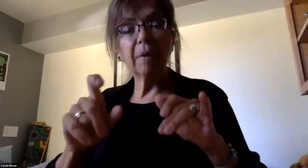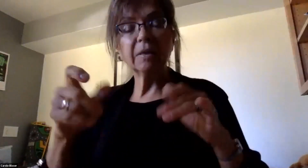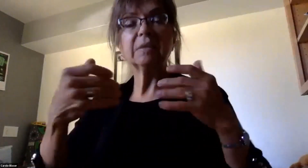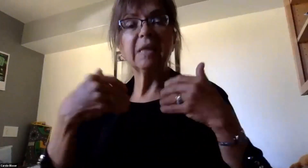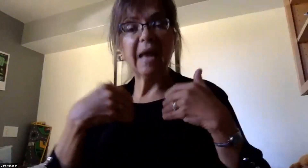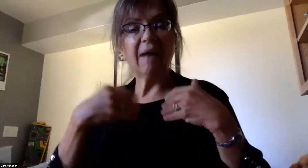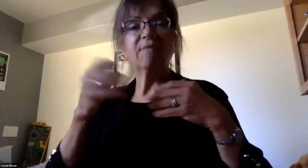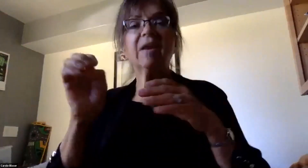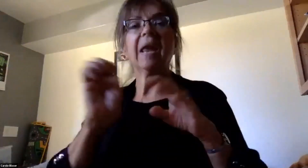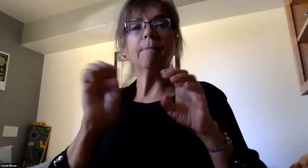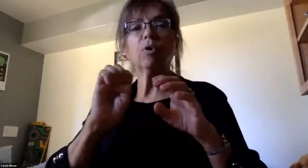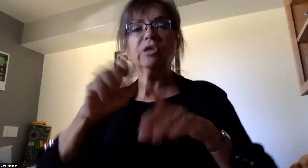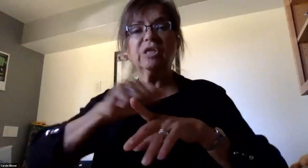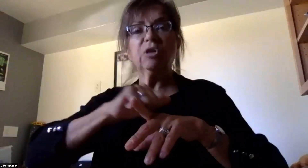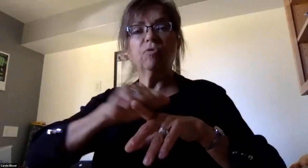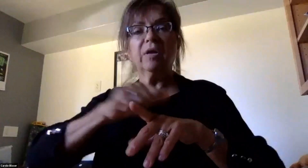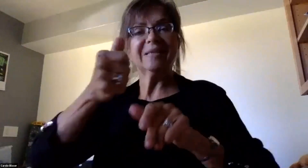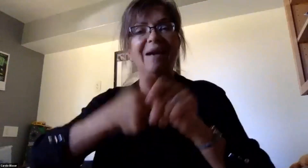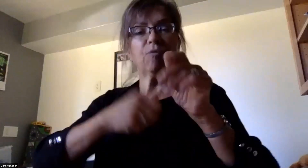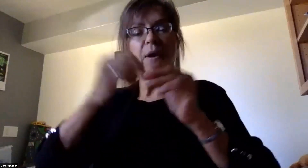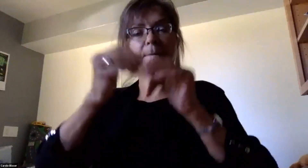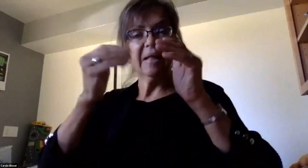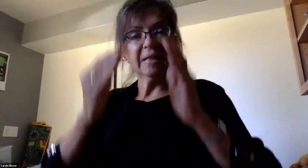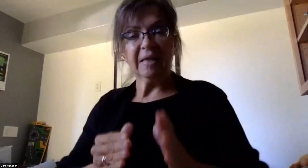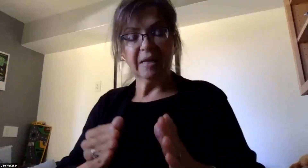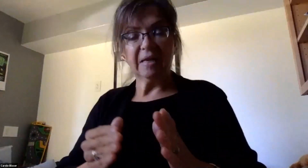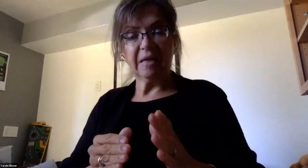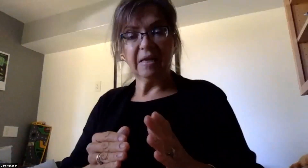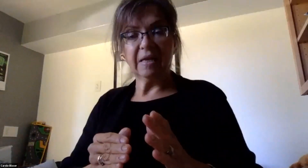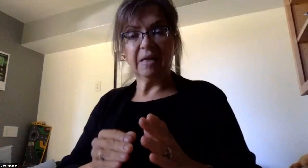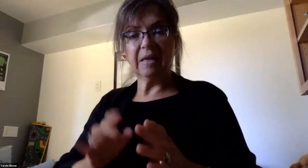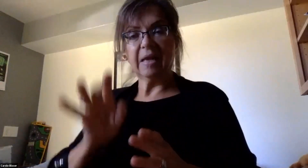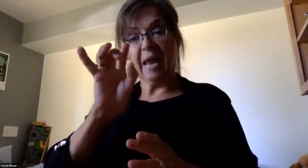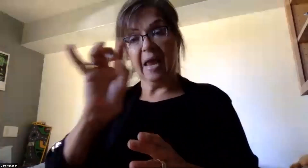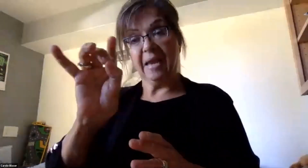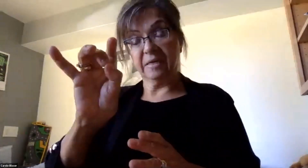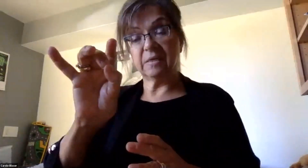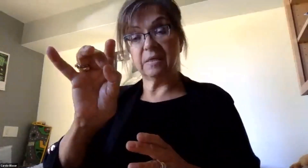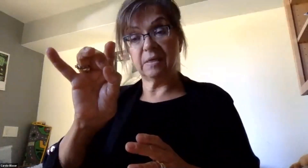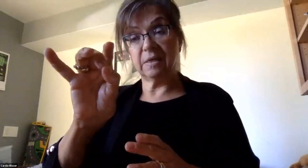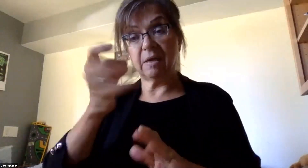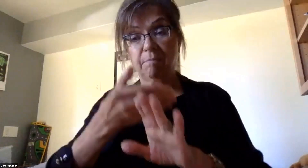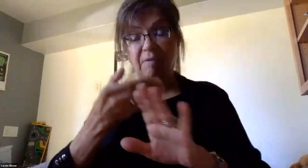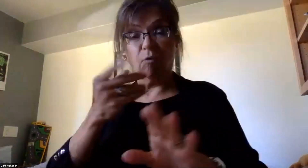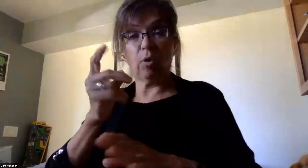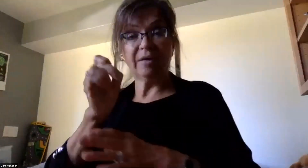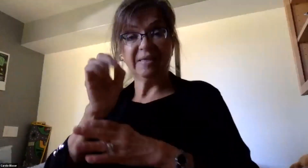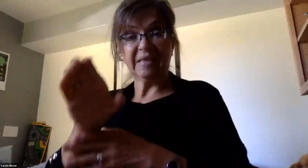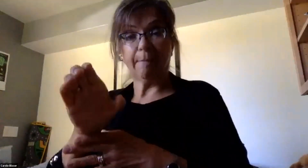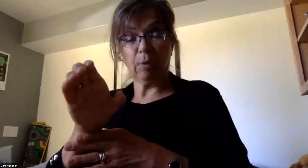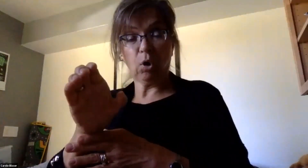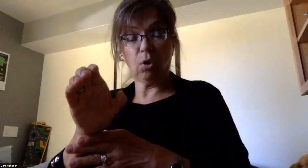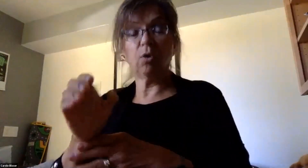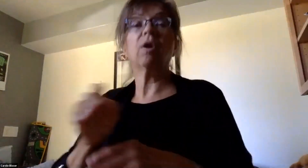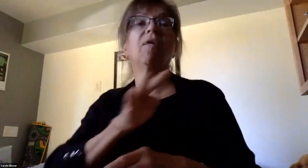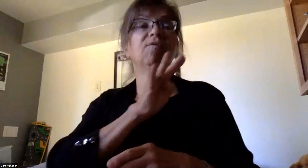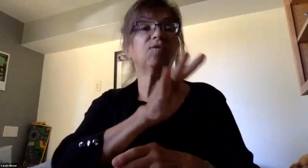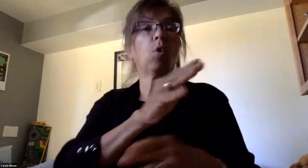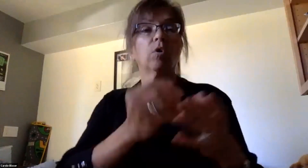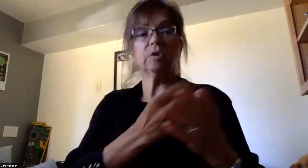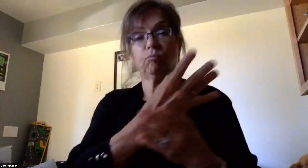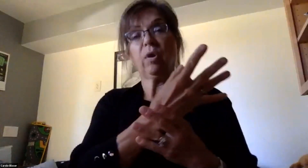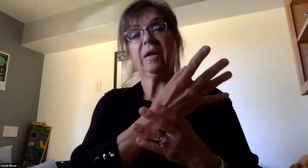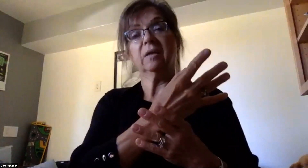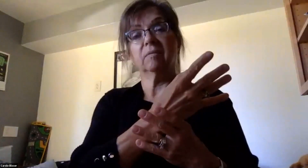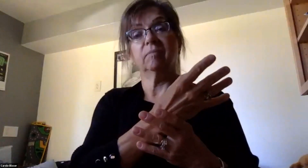drills in every building. There will be at least eight drills conducted before December and then another four in the spring that